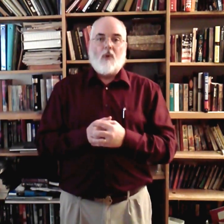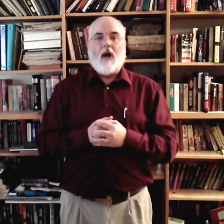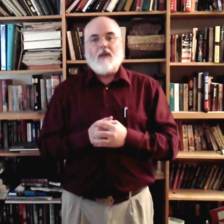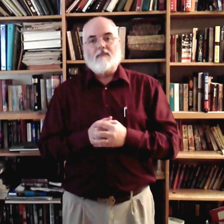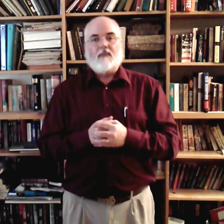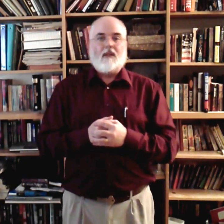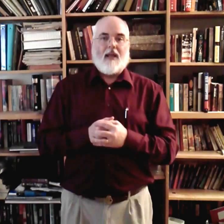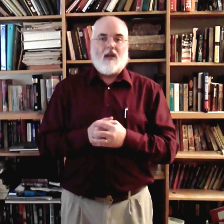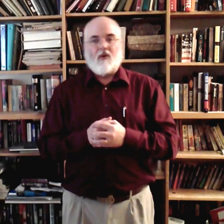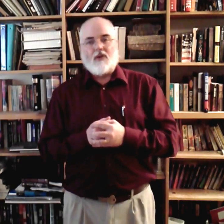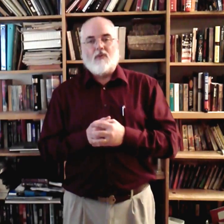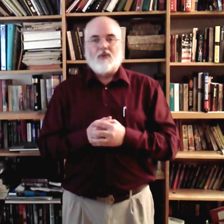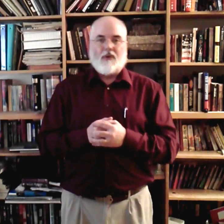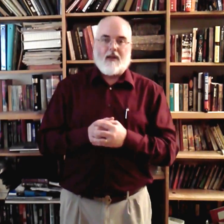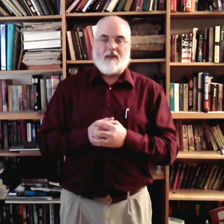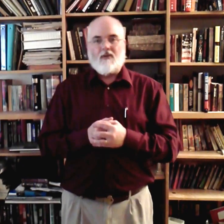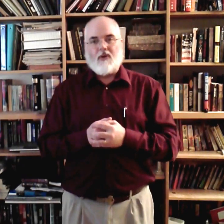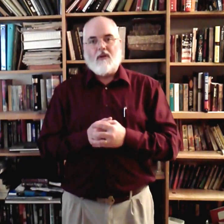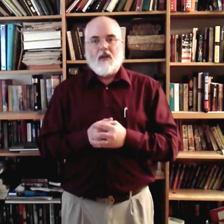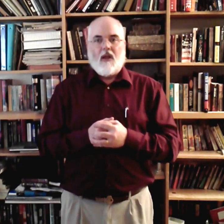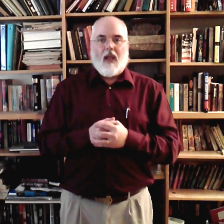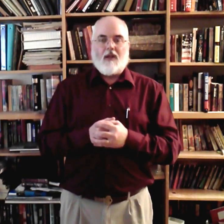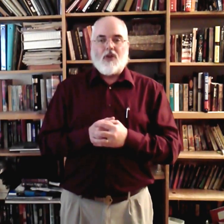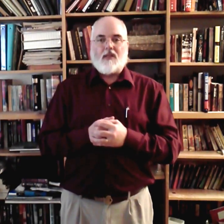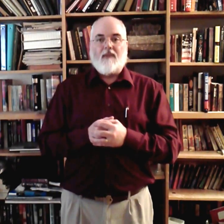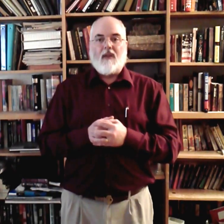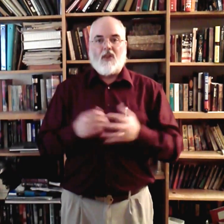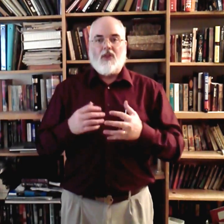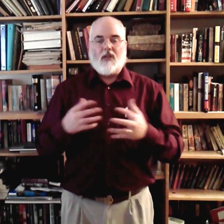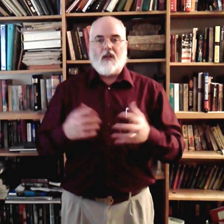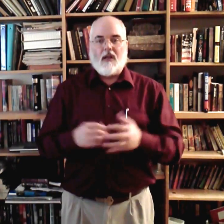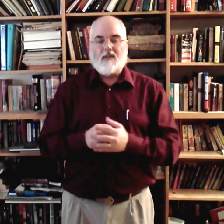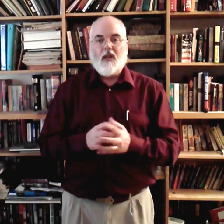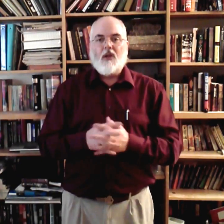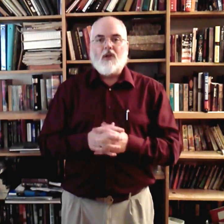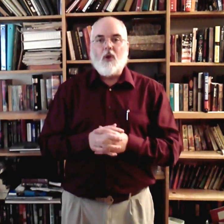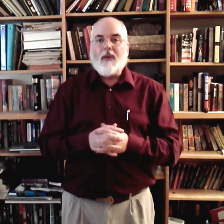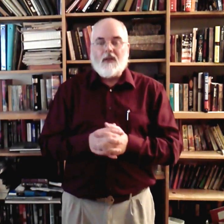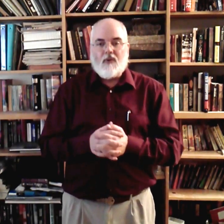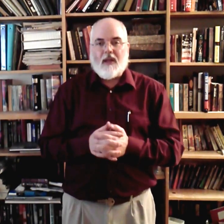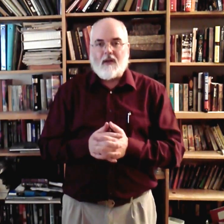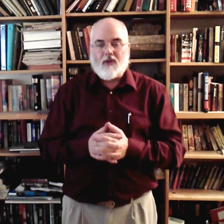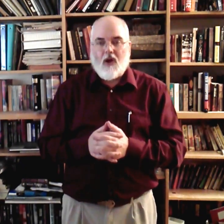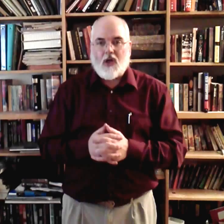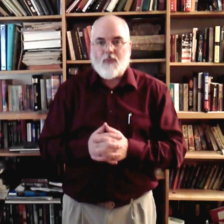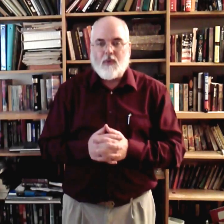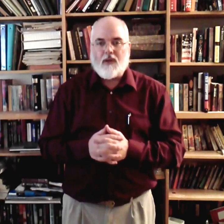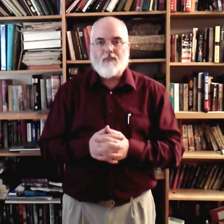robot or a soldier at attention and just giving the signs. You know, we can do that in our talk if we wish.